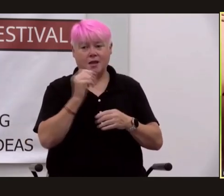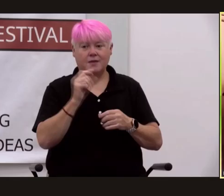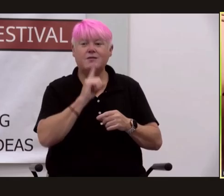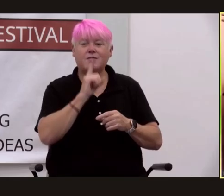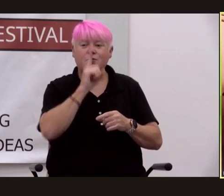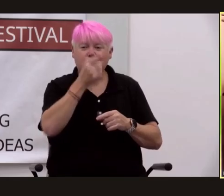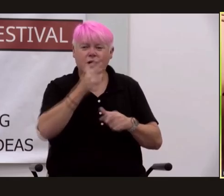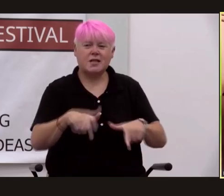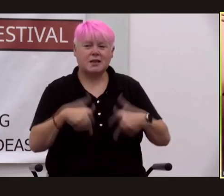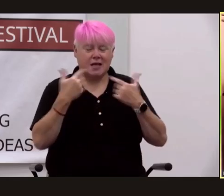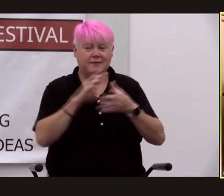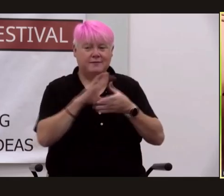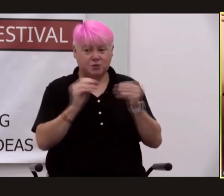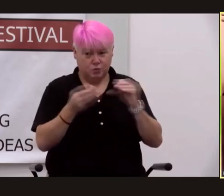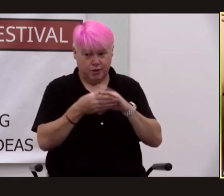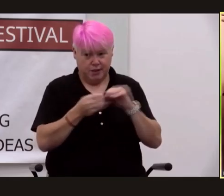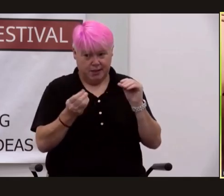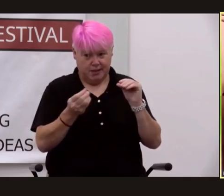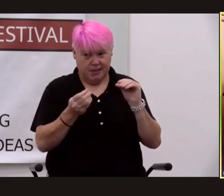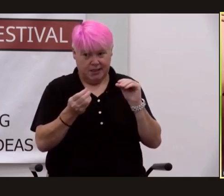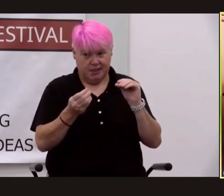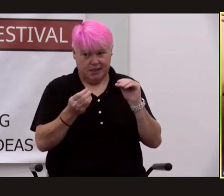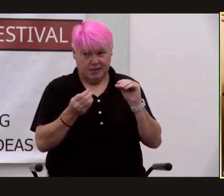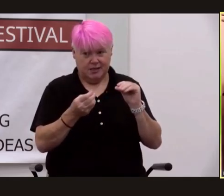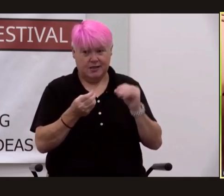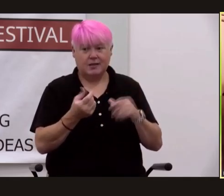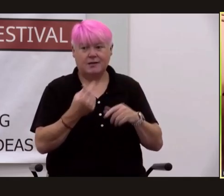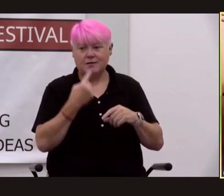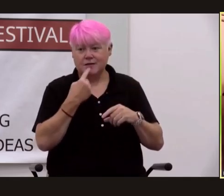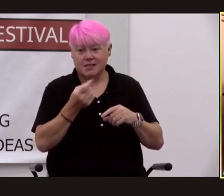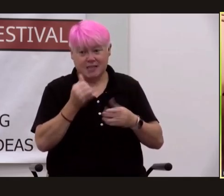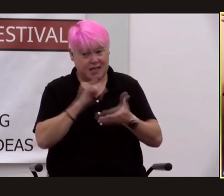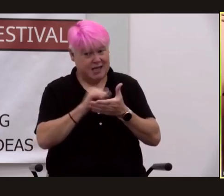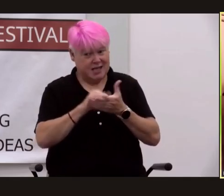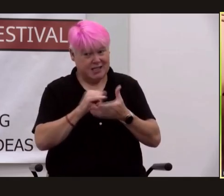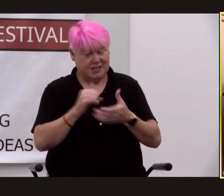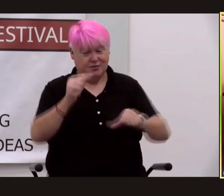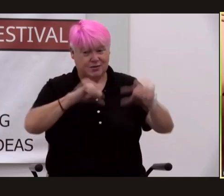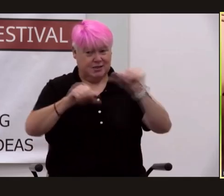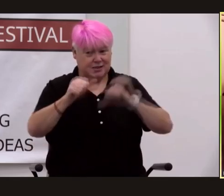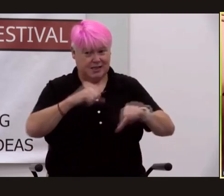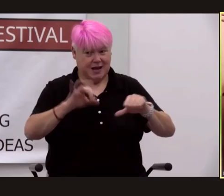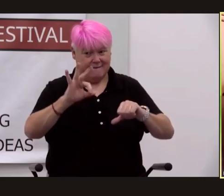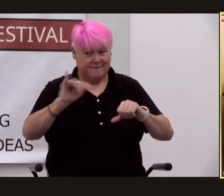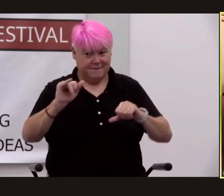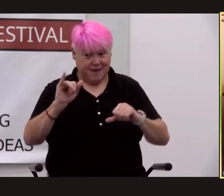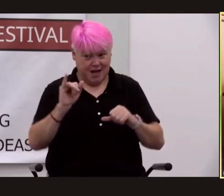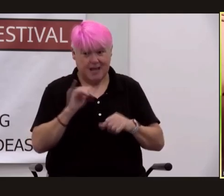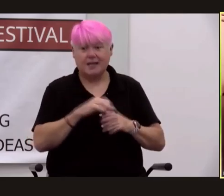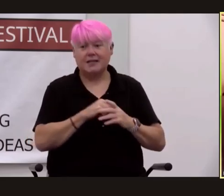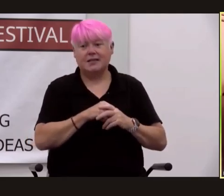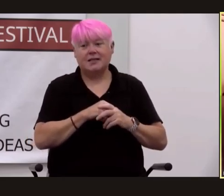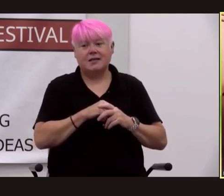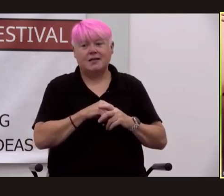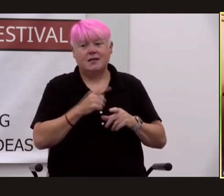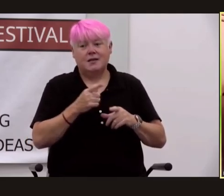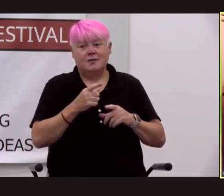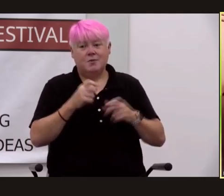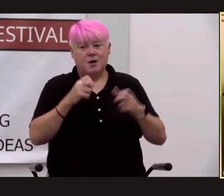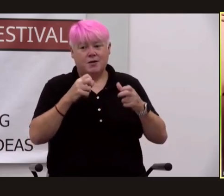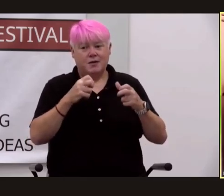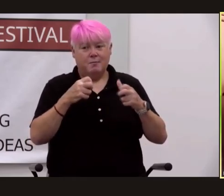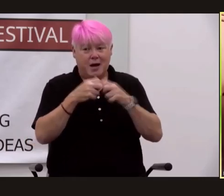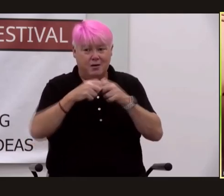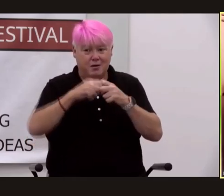story pre uh presaged in that science fiction novel of j robert oppenheimer he brought the power of the sun